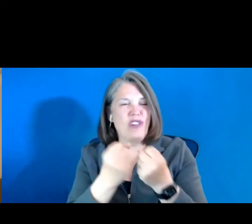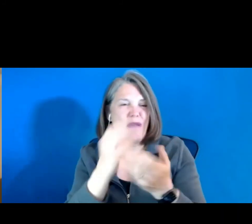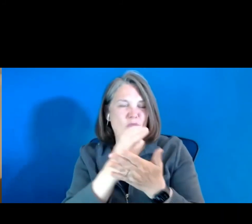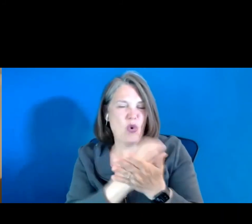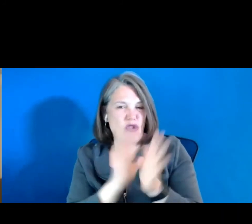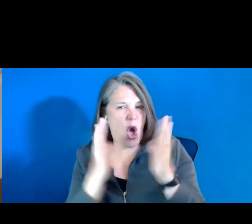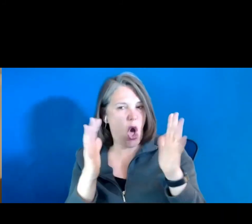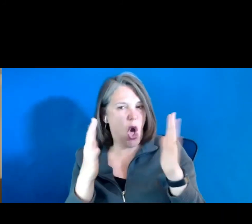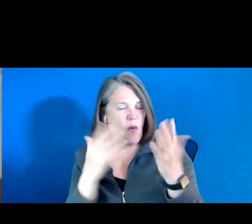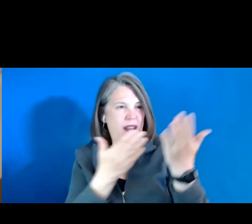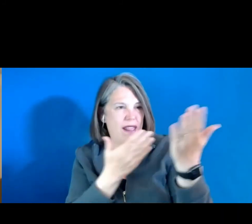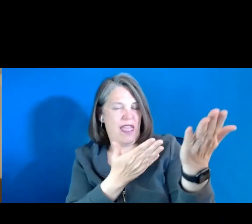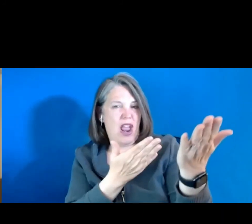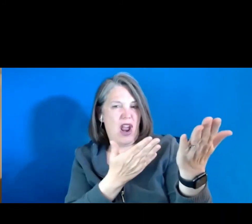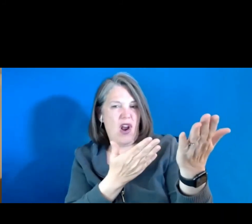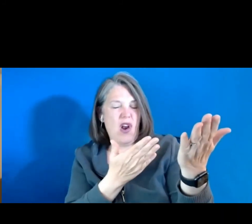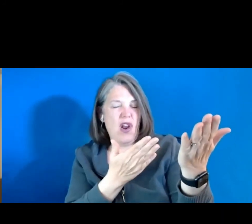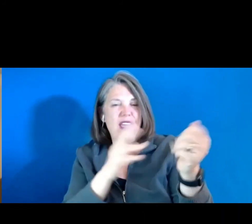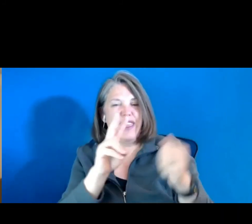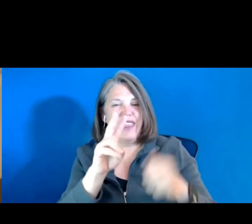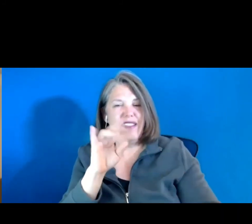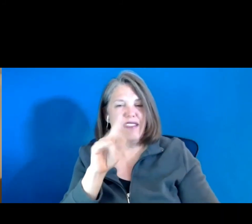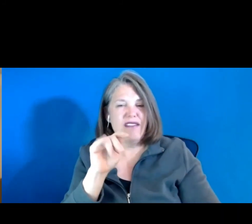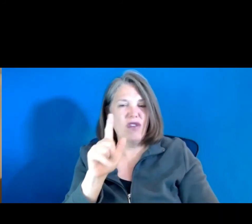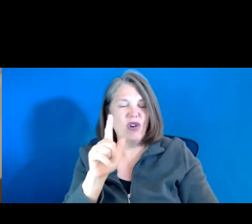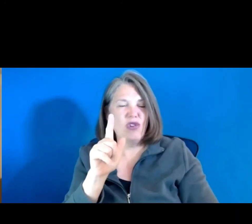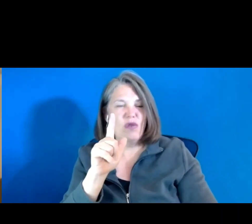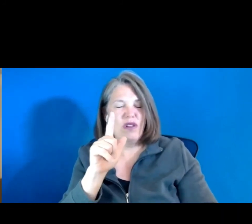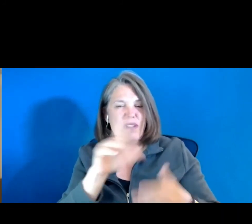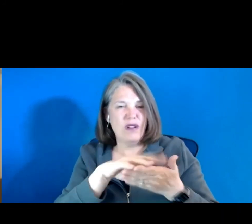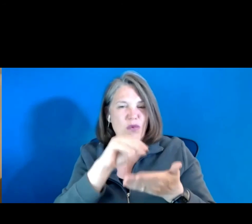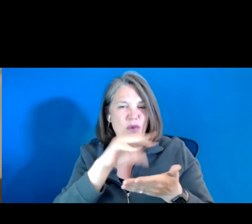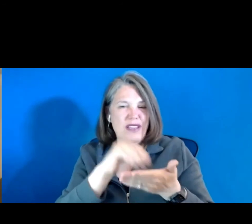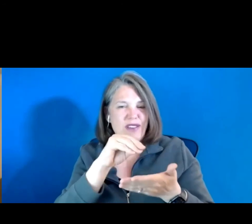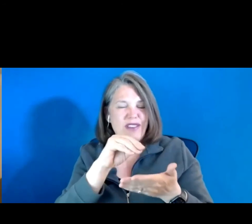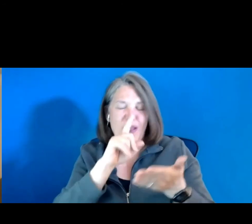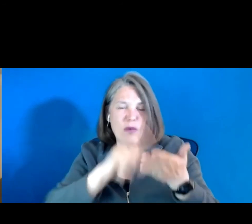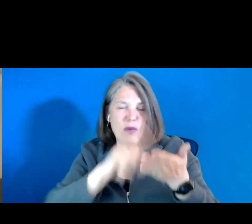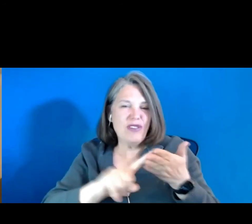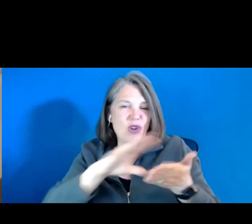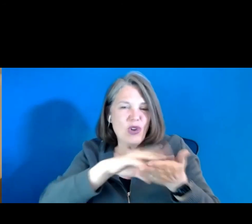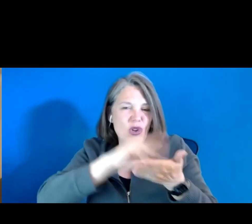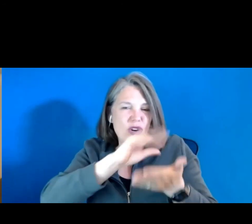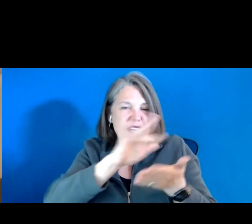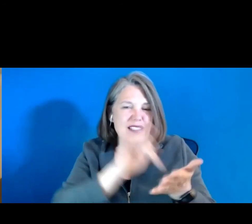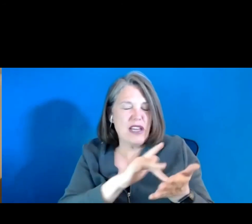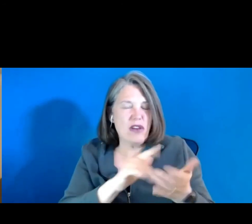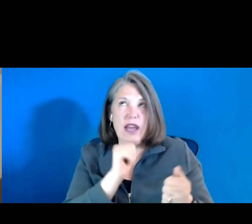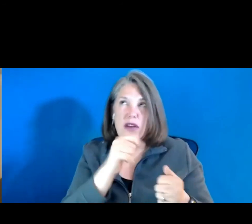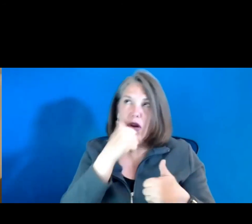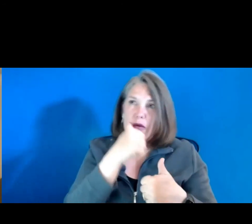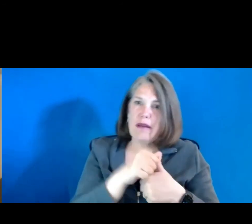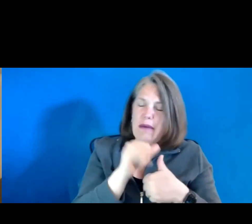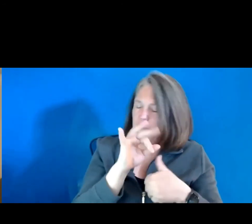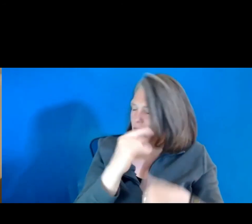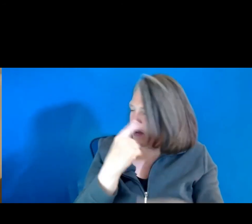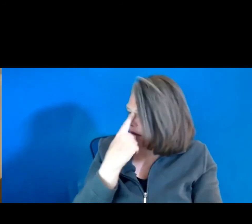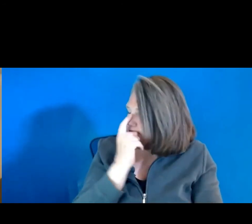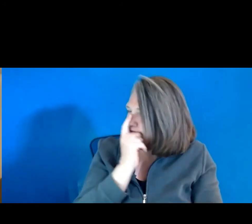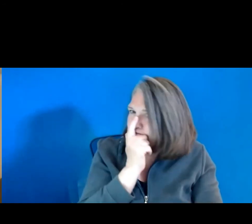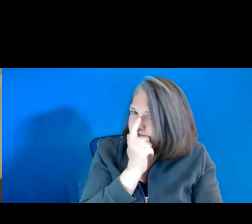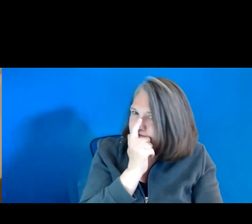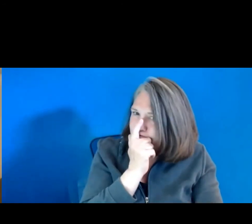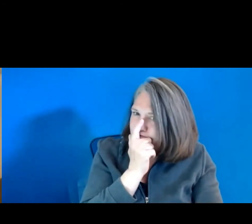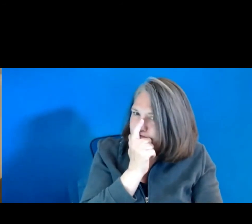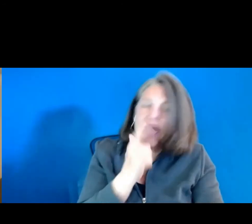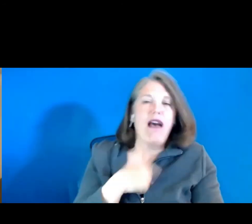in our virtual research learning center. I don't remember, frankly, whether we have one on, well, you know, I'm struggling